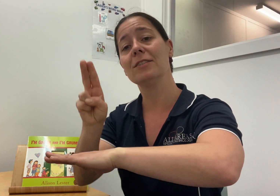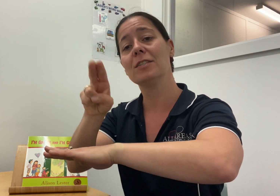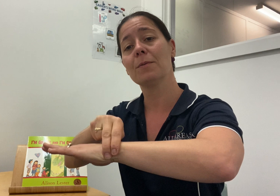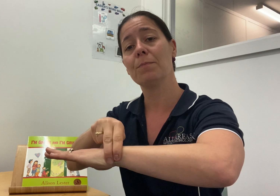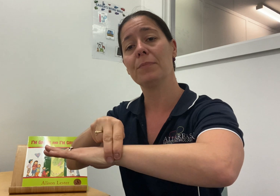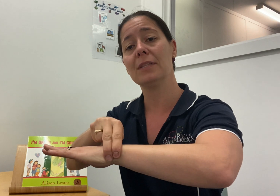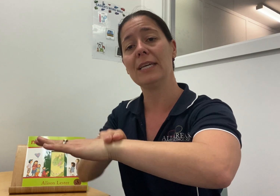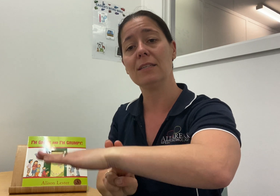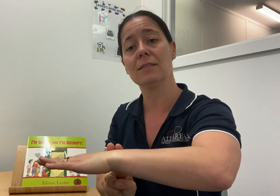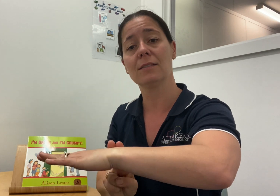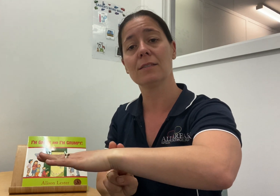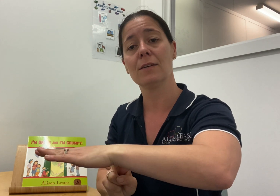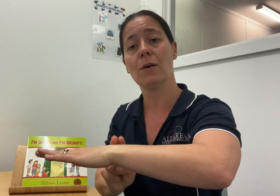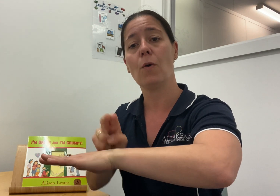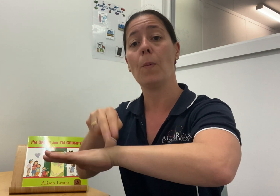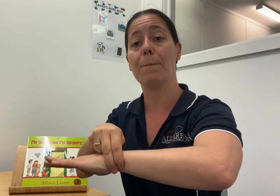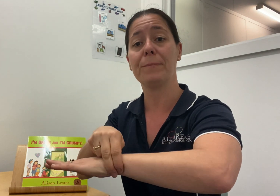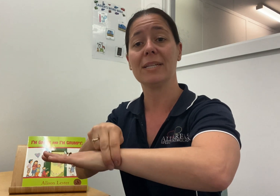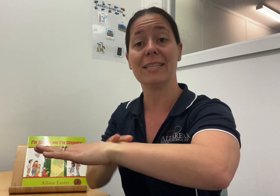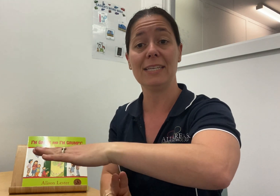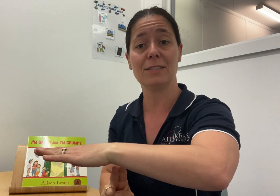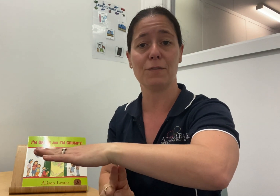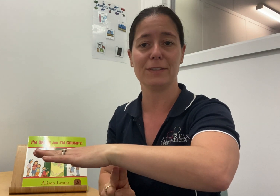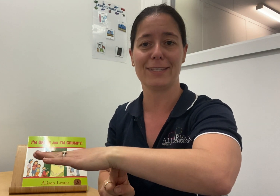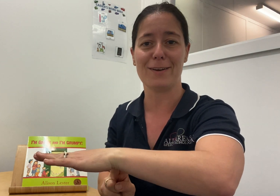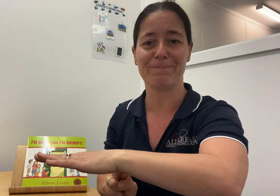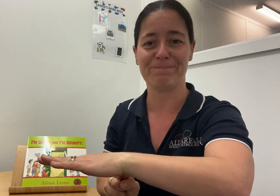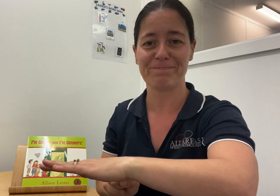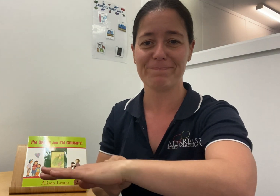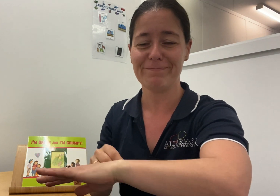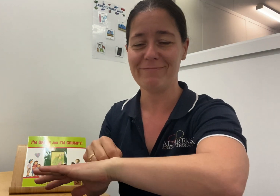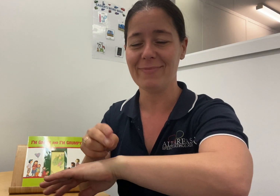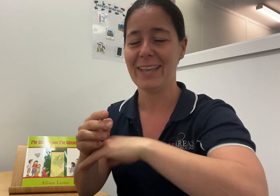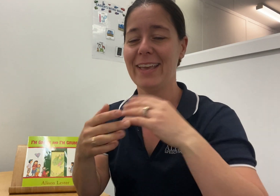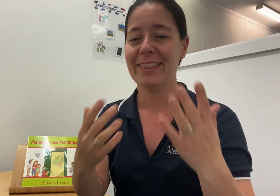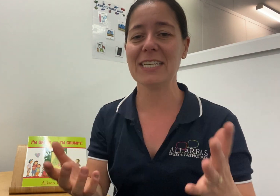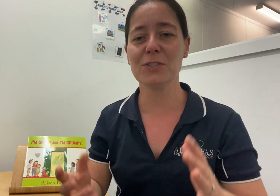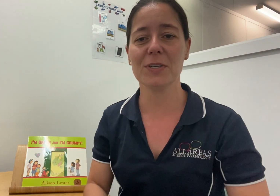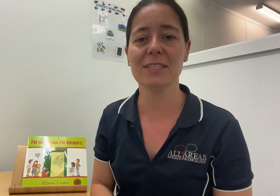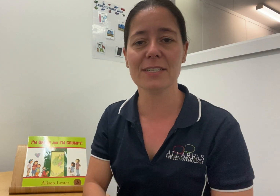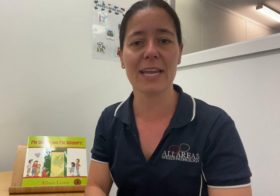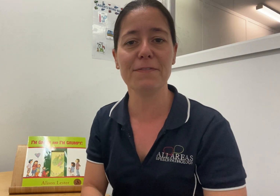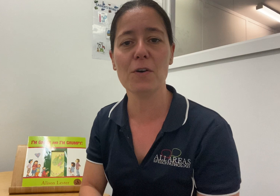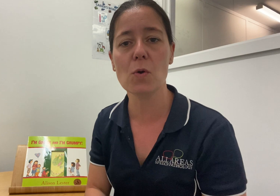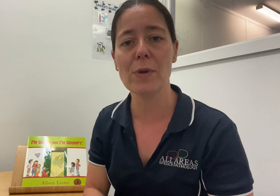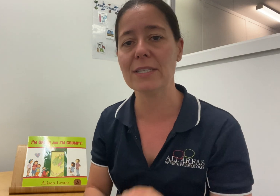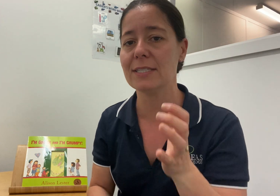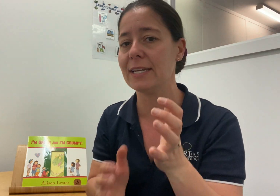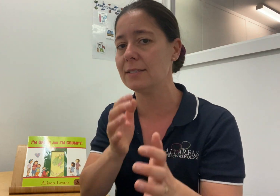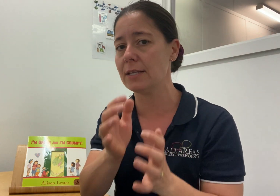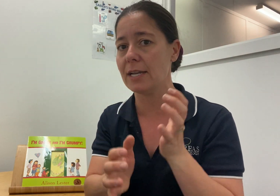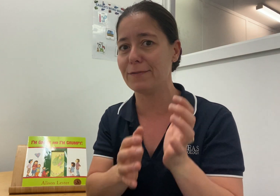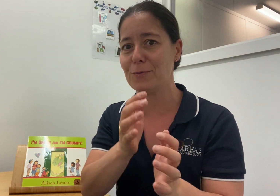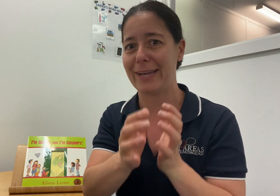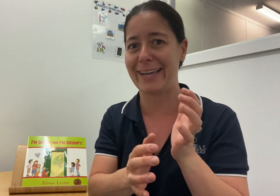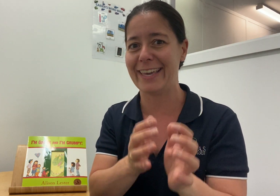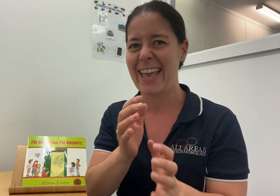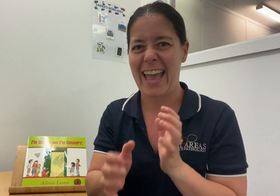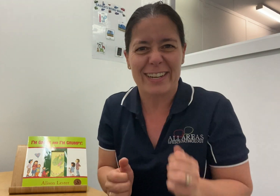And police. Or police officer. Thanks for joining us today for Wednesday's sign of the week. And I